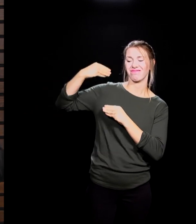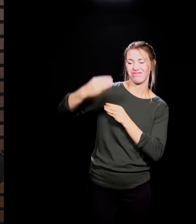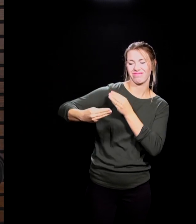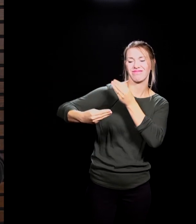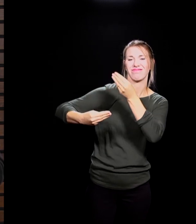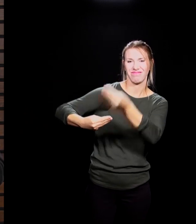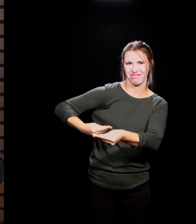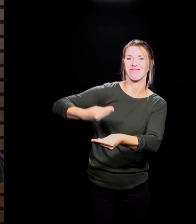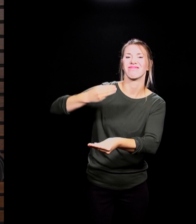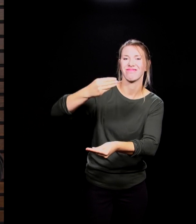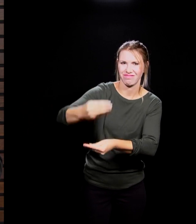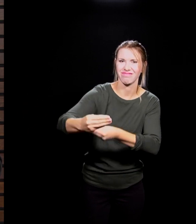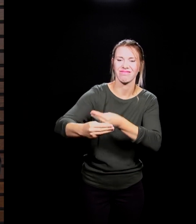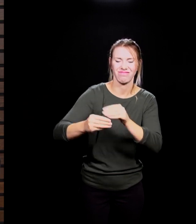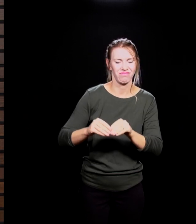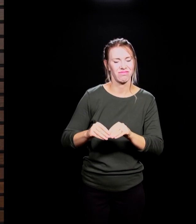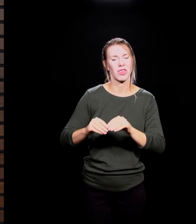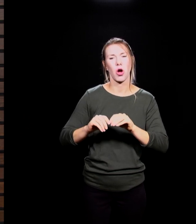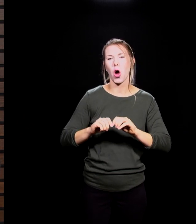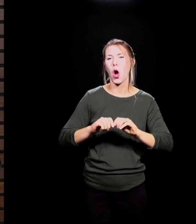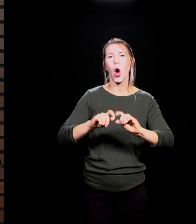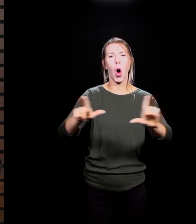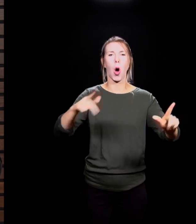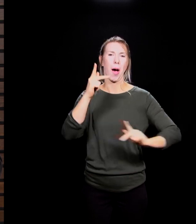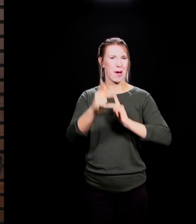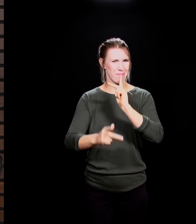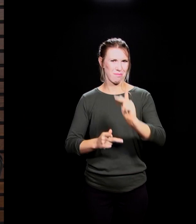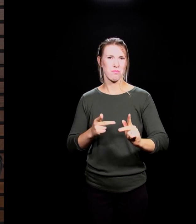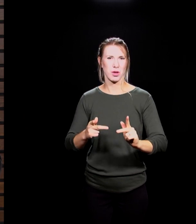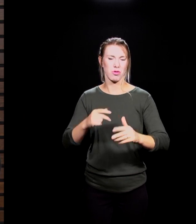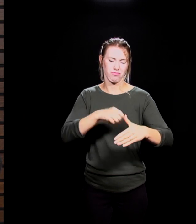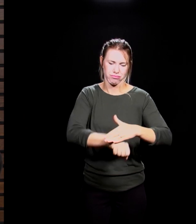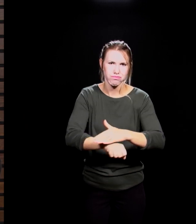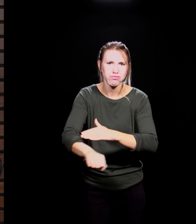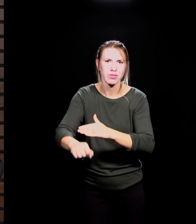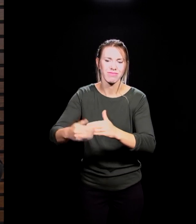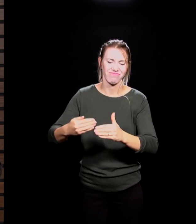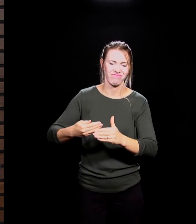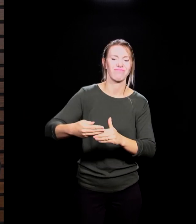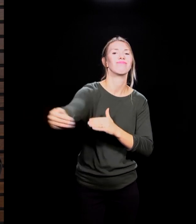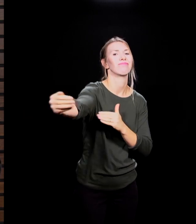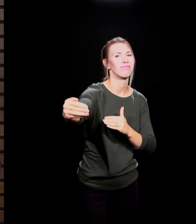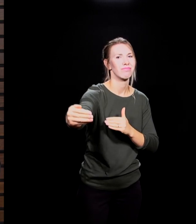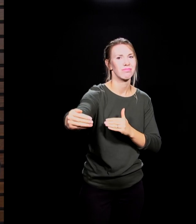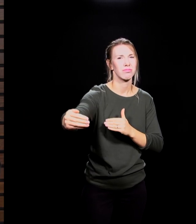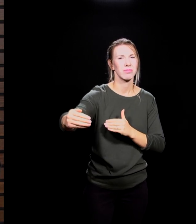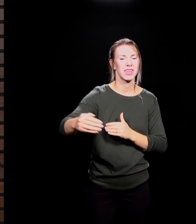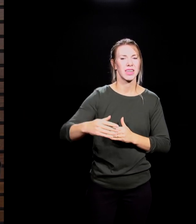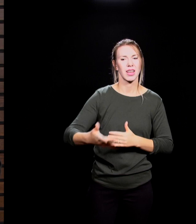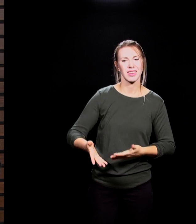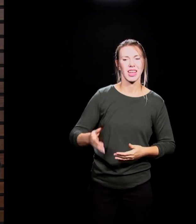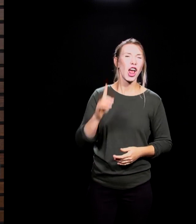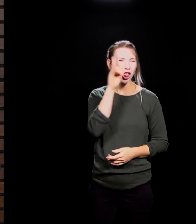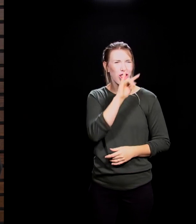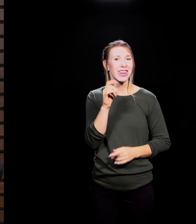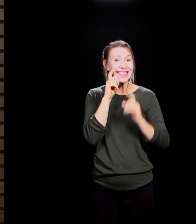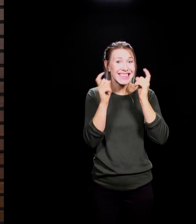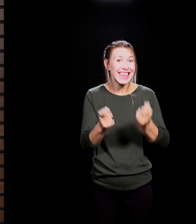to all generations that would follow after them. They infected themselves with the virus of sin, and it's a hereditary problem.